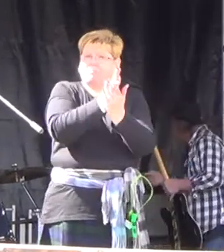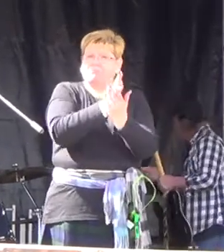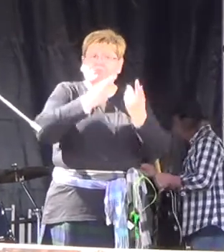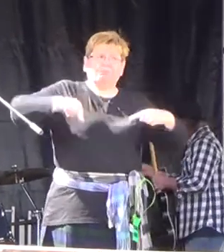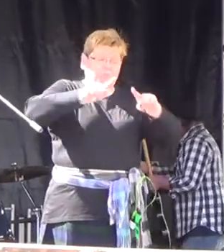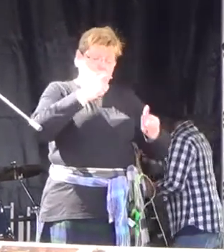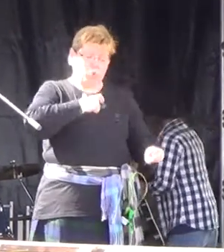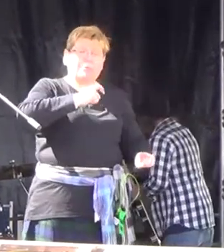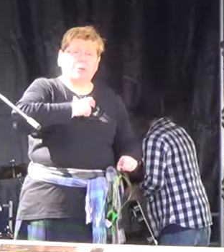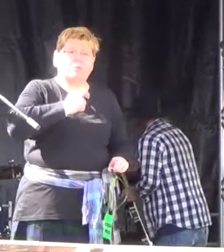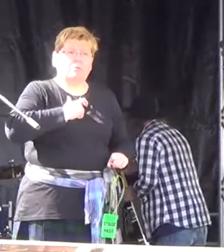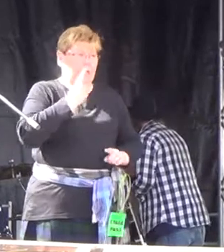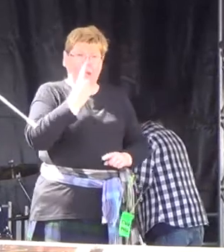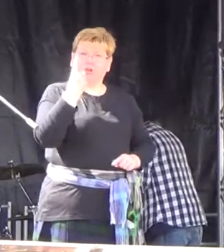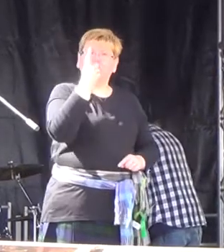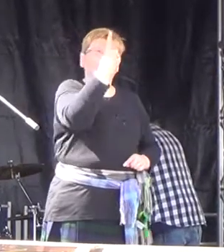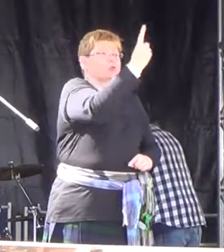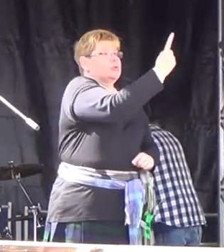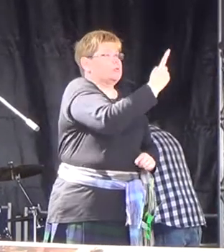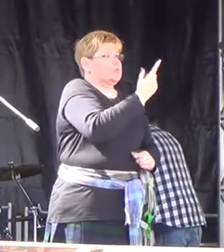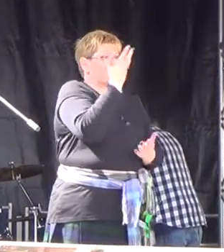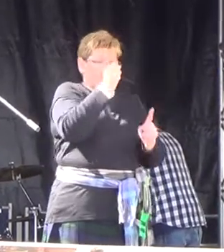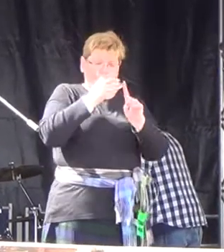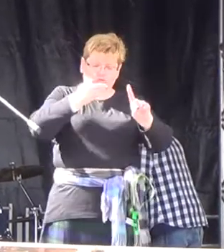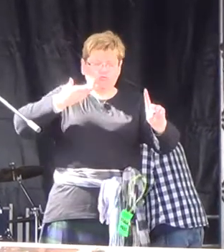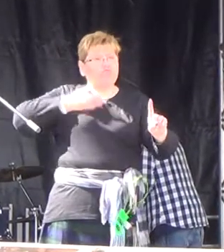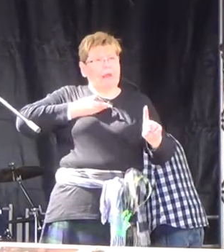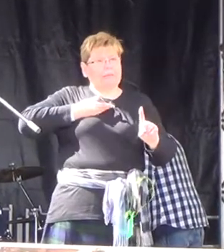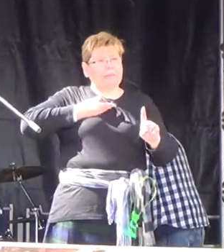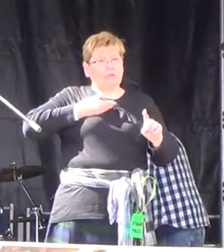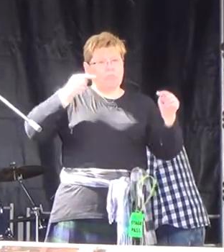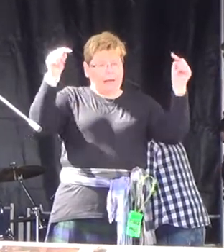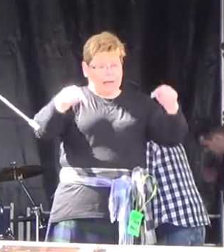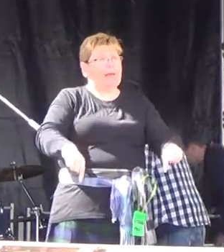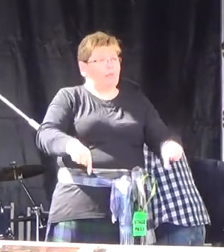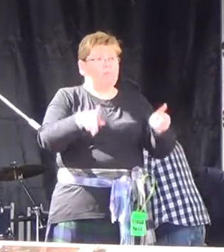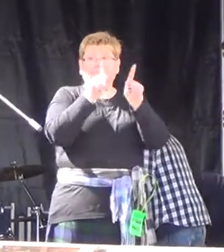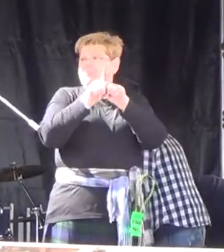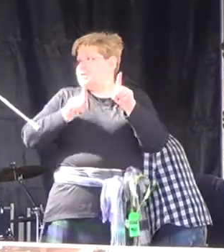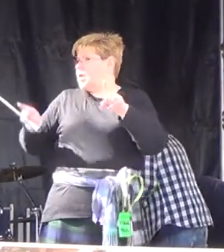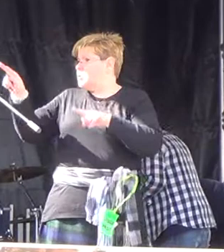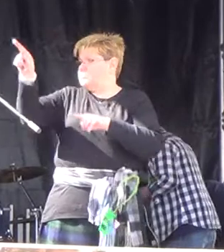human being is that every single one of us has as much right to be on this earth as anyone else.